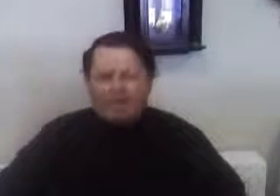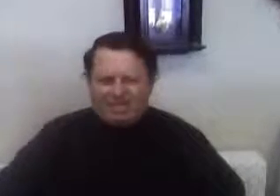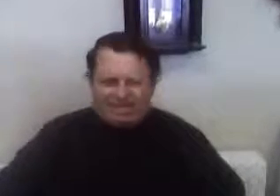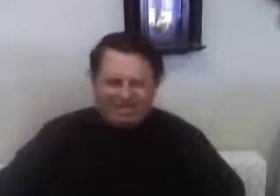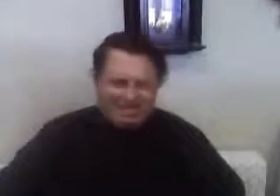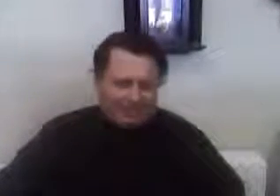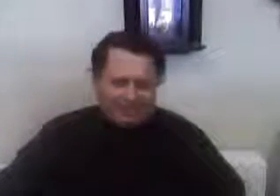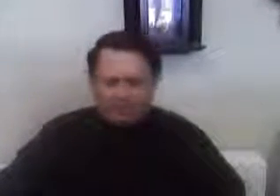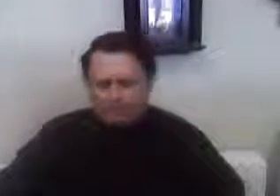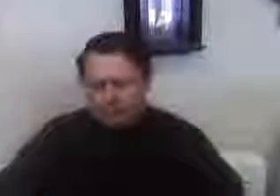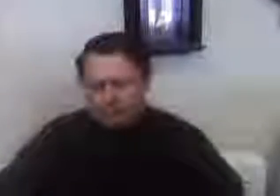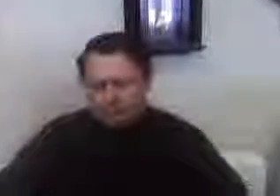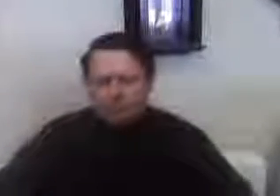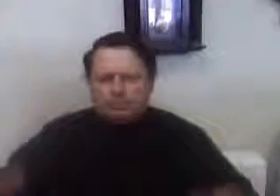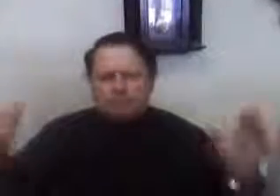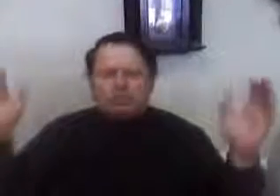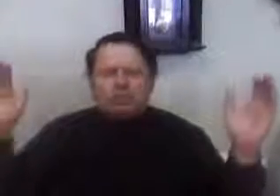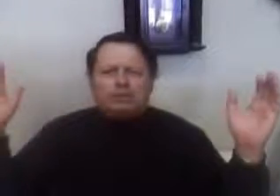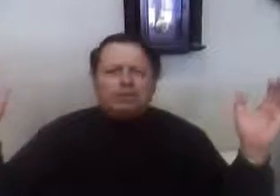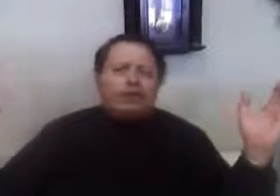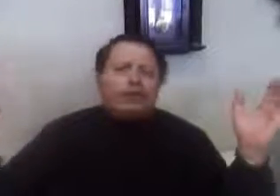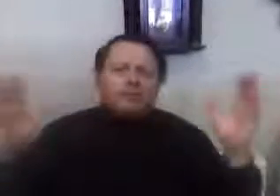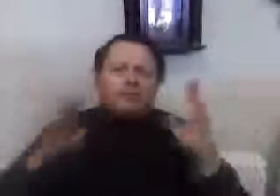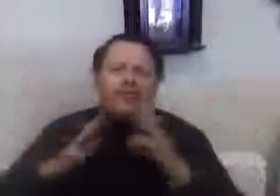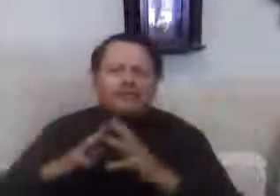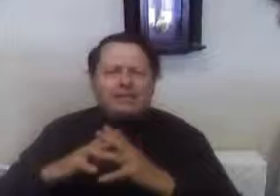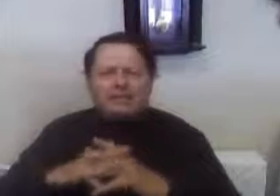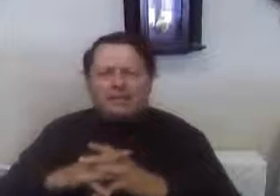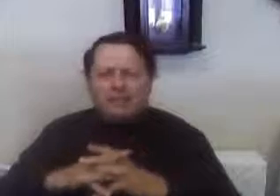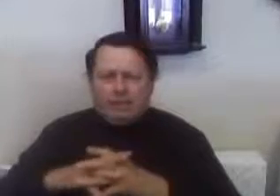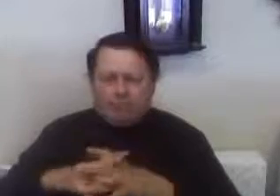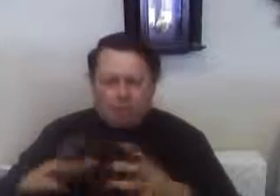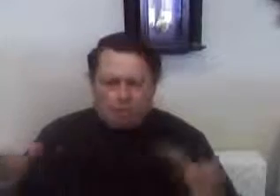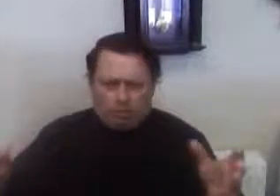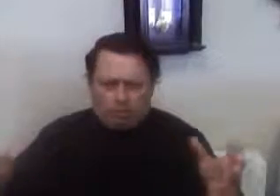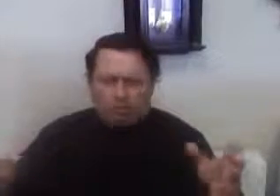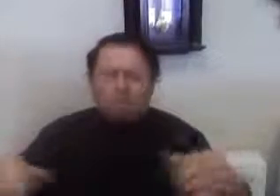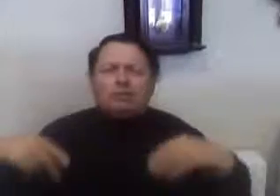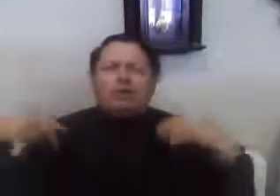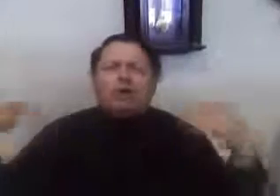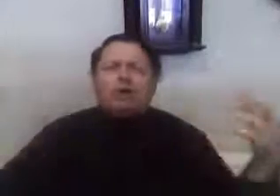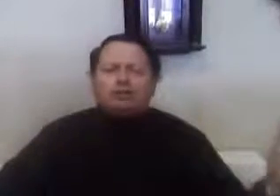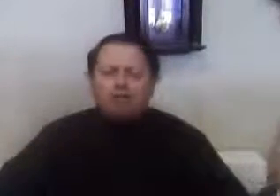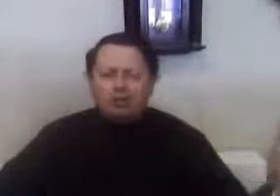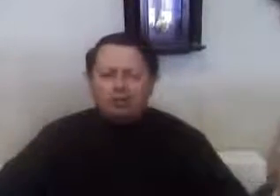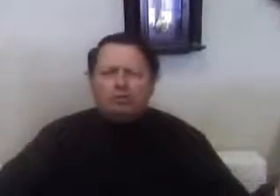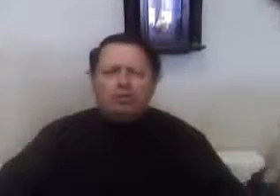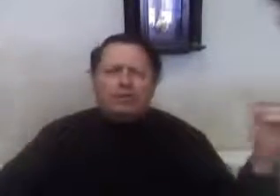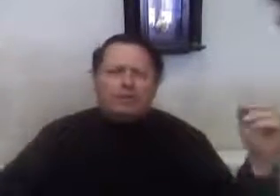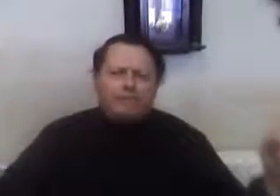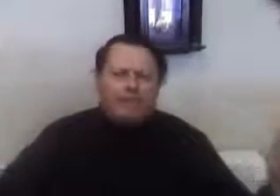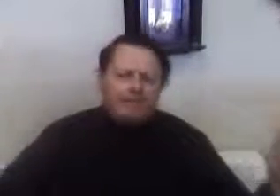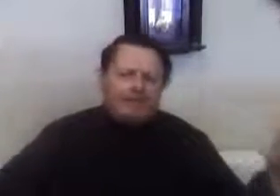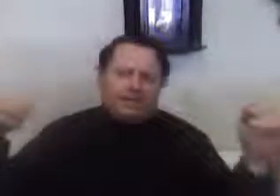system. There is basically in the world two basic